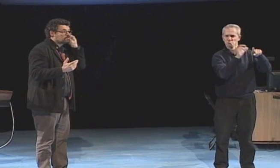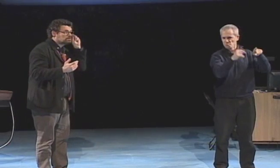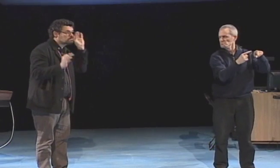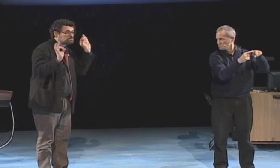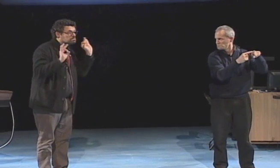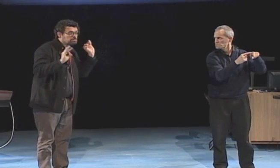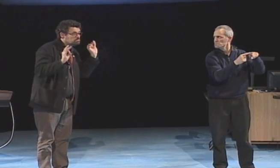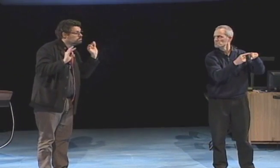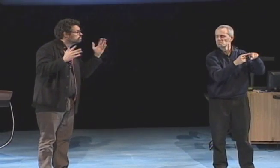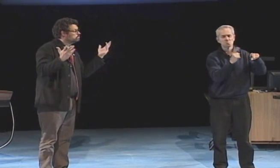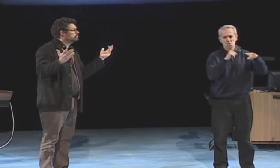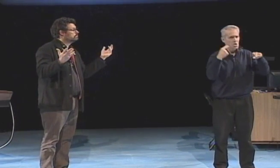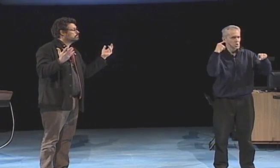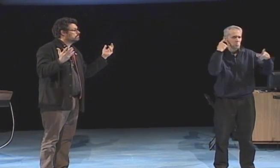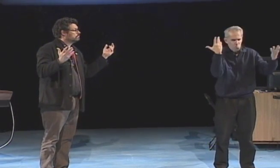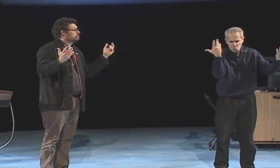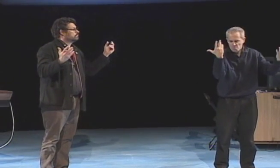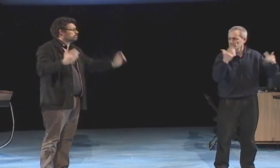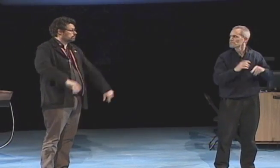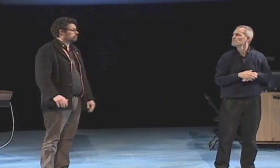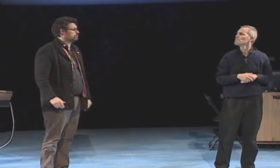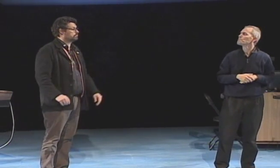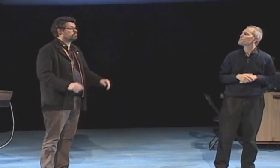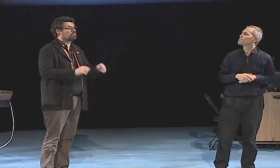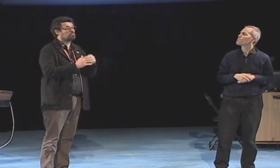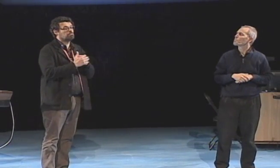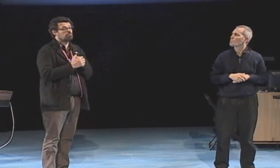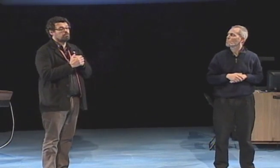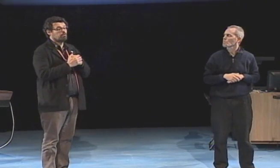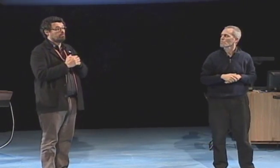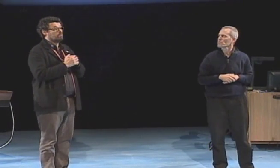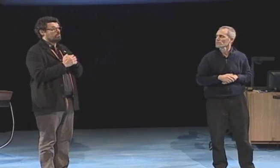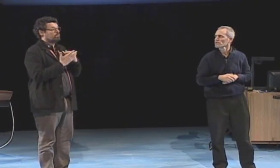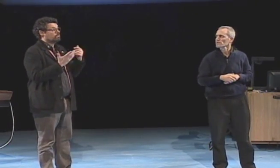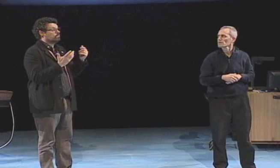The blocking of the ear, the deafness, of course, obviously.